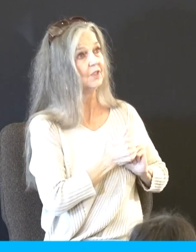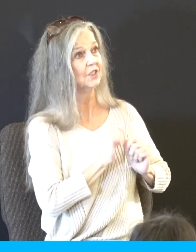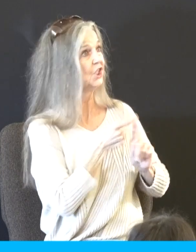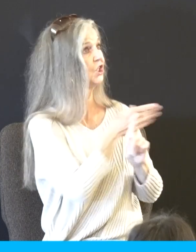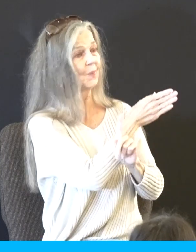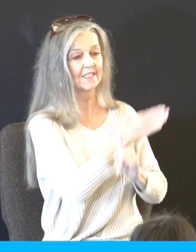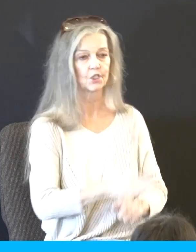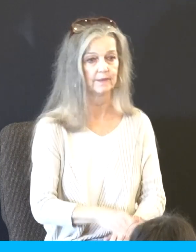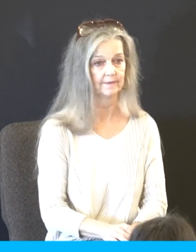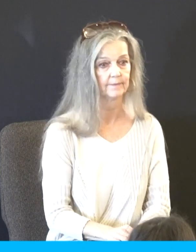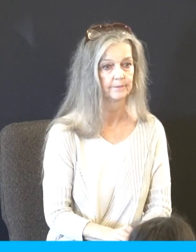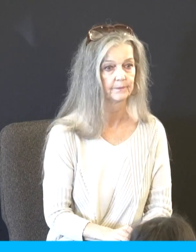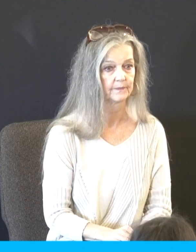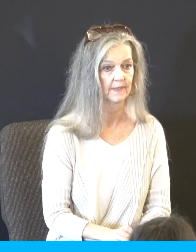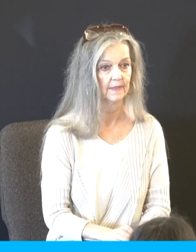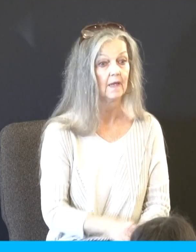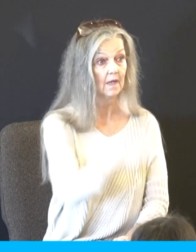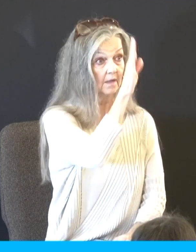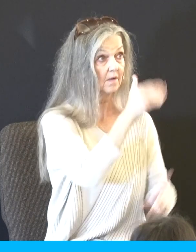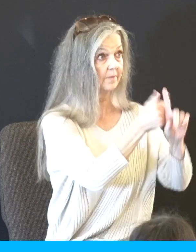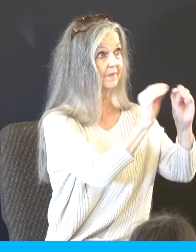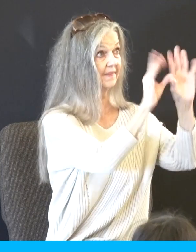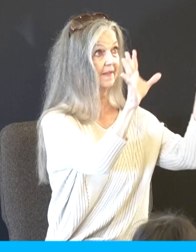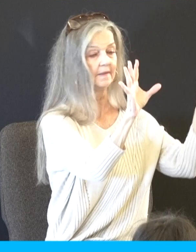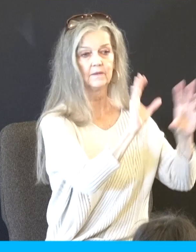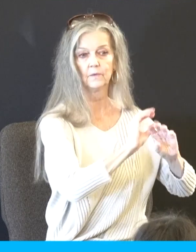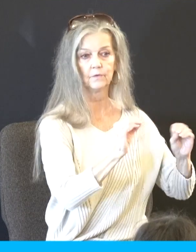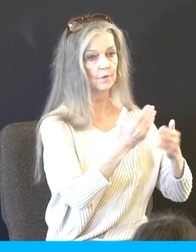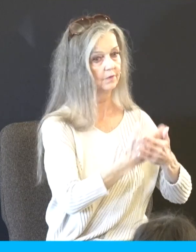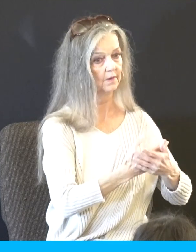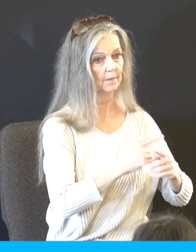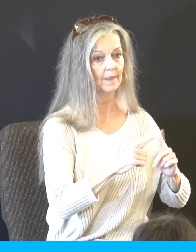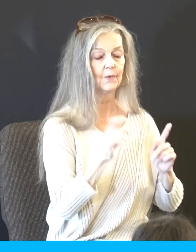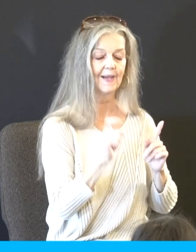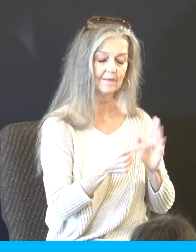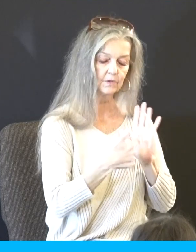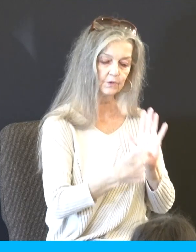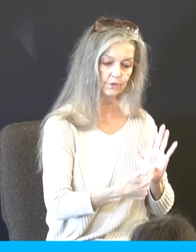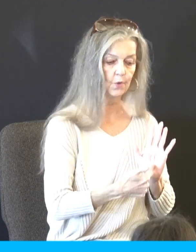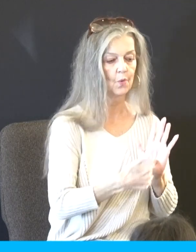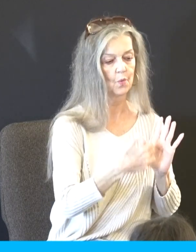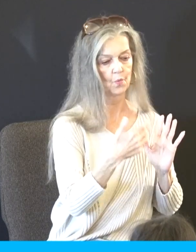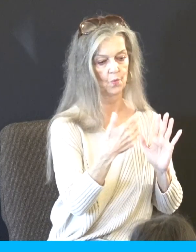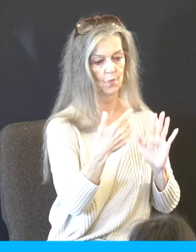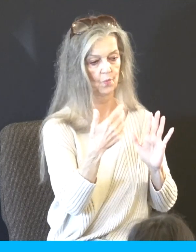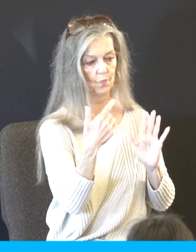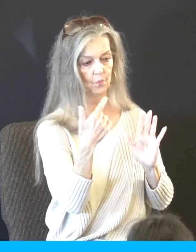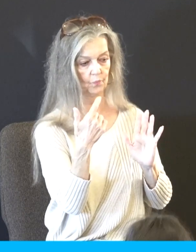this idea of God is light. There's no darkness in him at all. But you got to convey what's going on in some kind of language and this is what's available. So this idea of evil